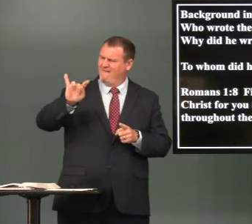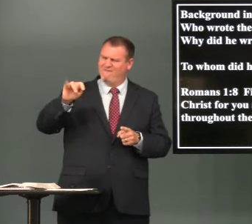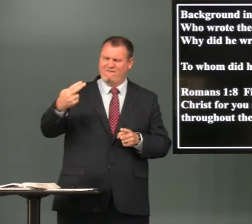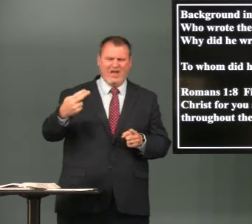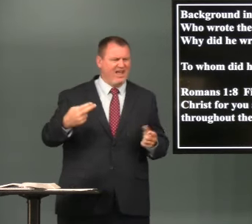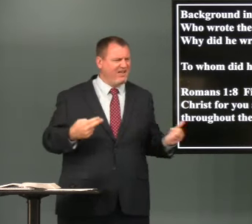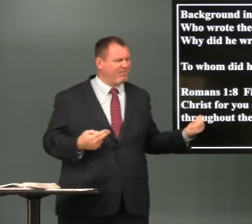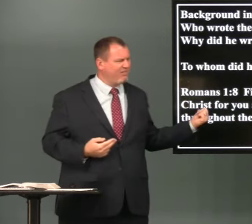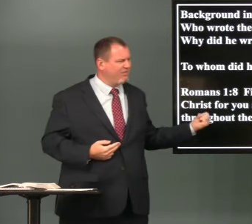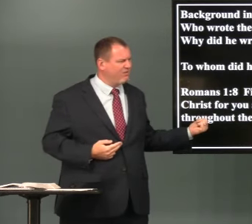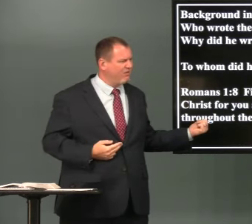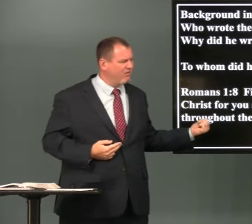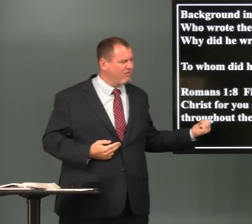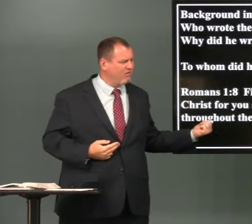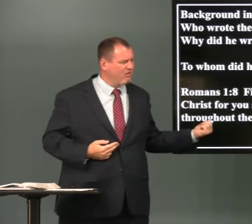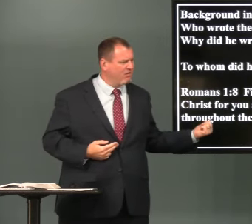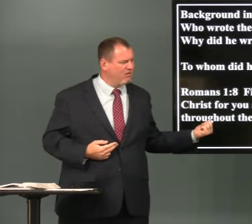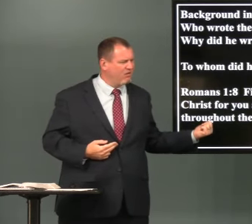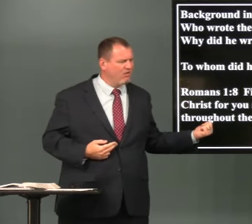why does he include this word faith